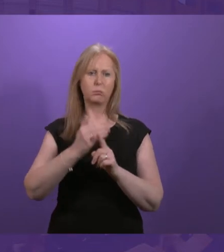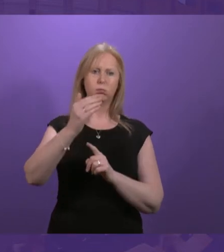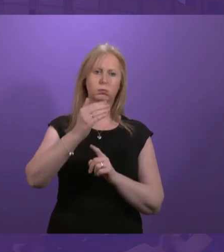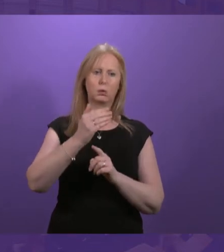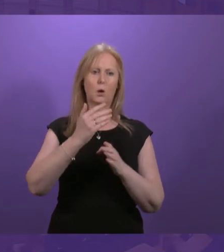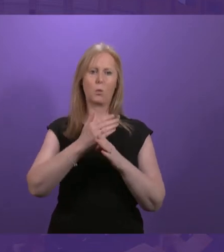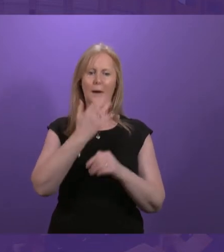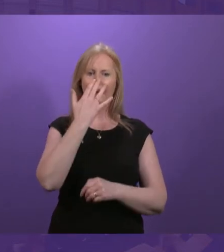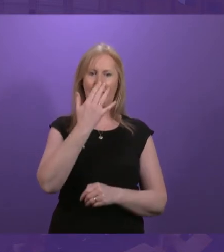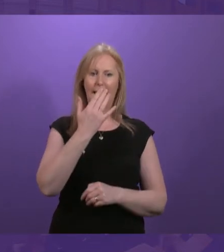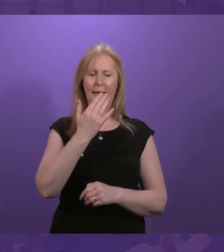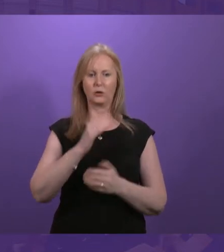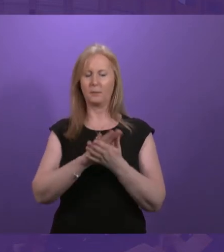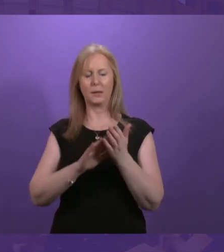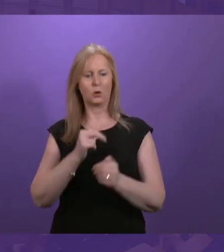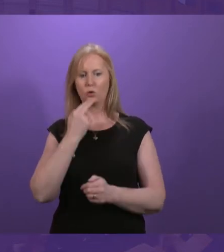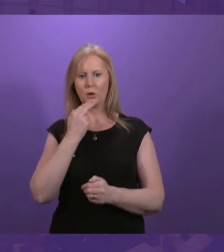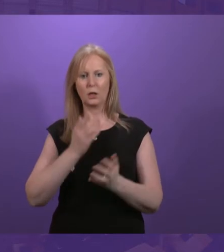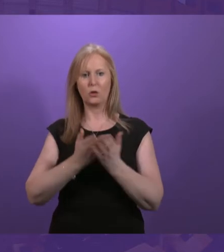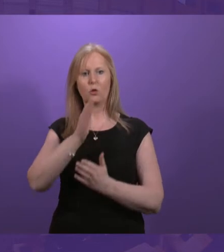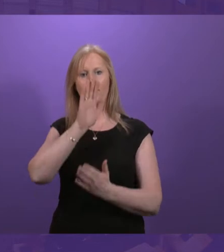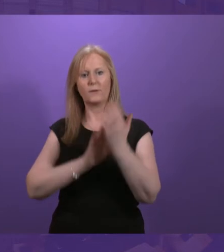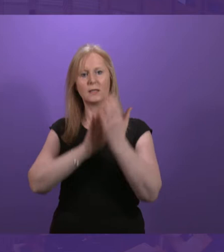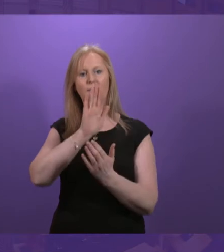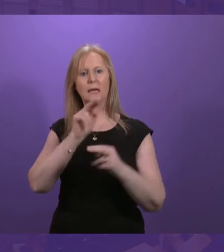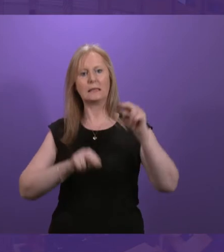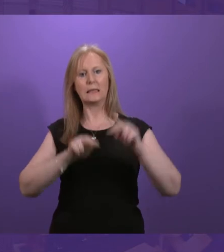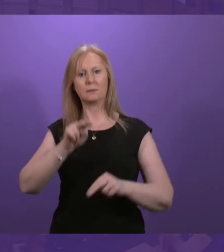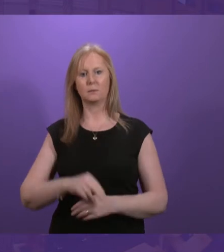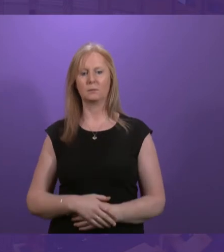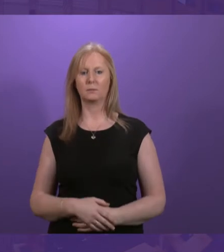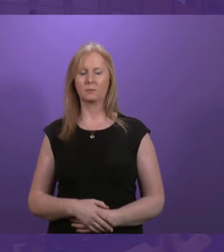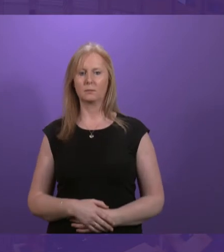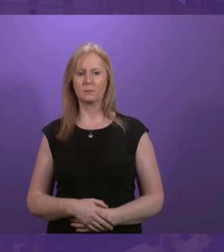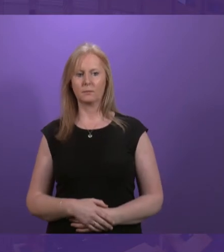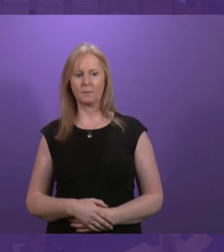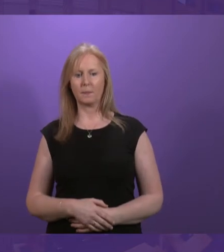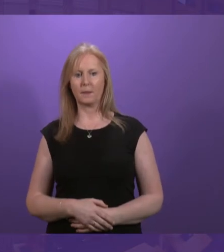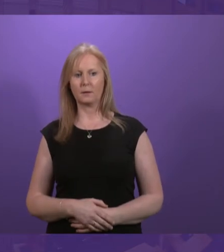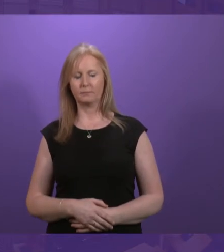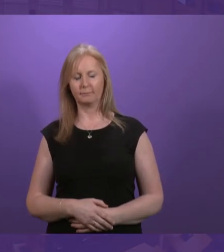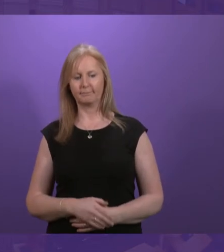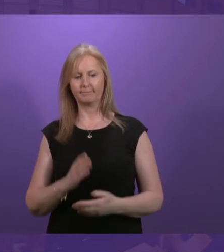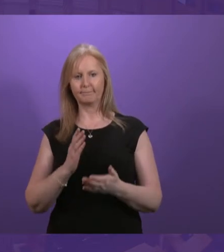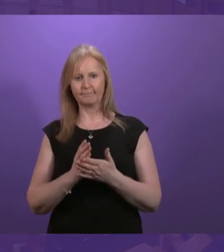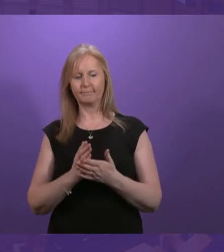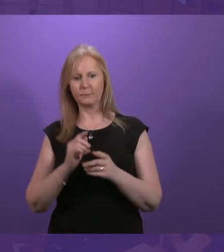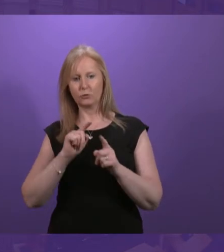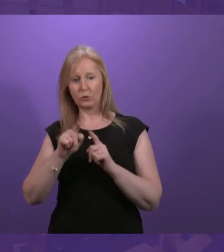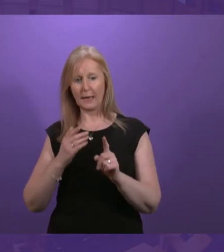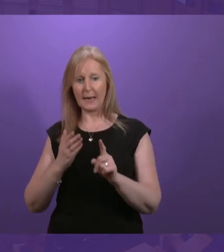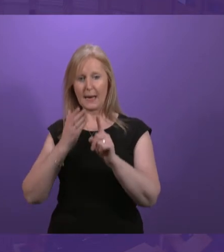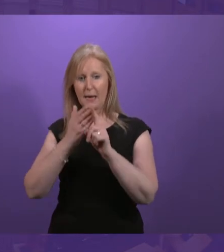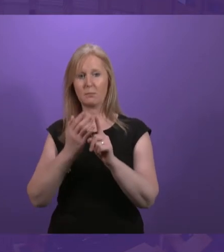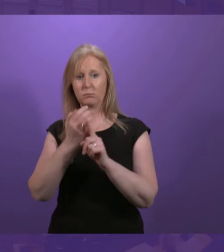will not have to go through a face-to-face assessment? The Secretary? Well, that's our determination to get the